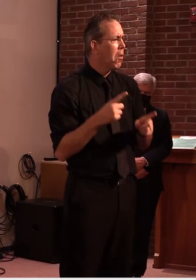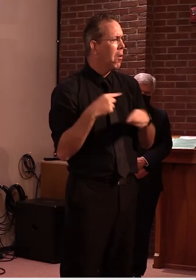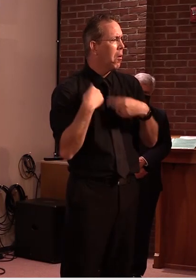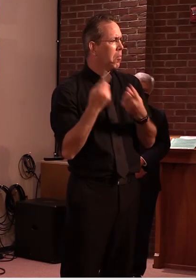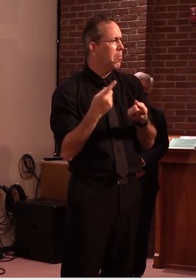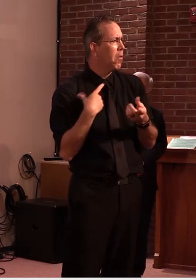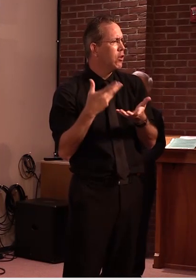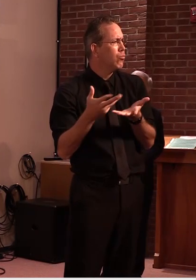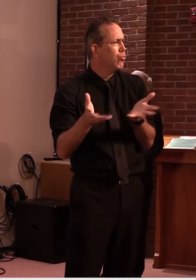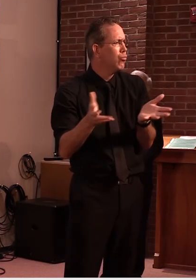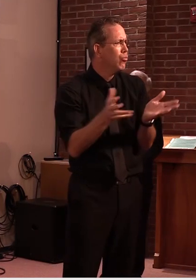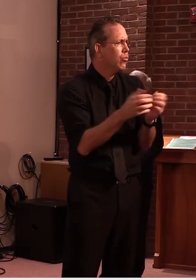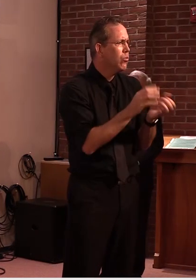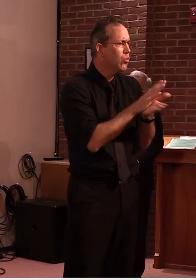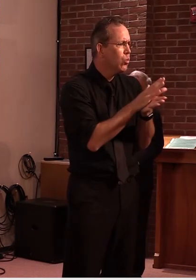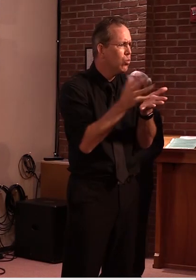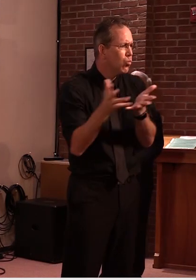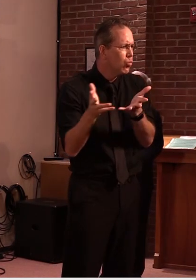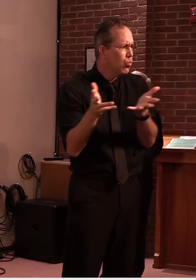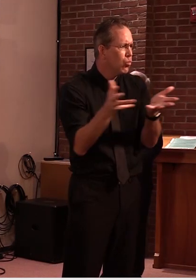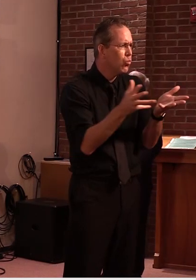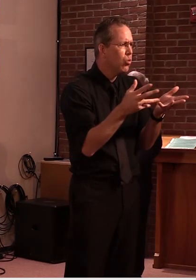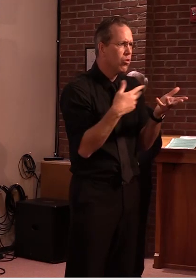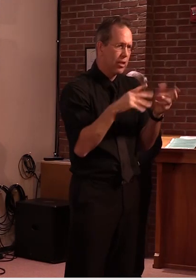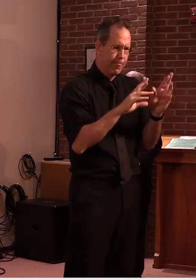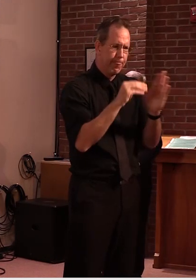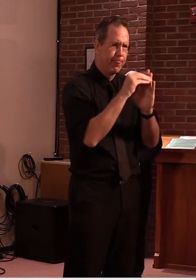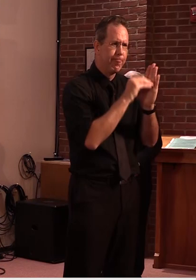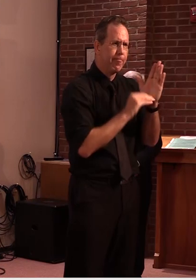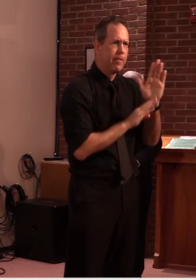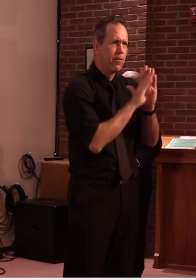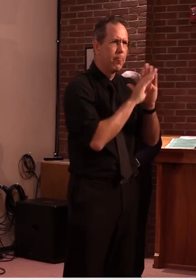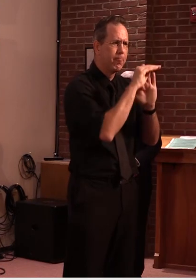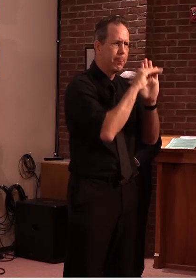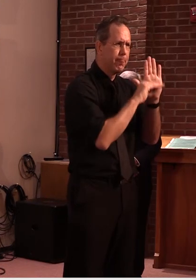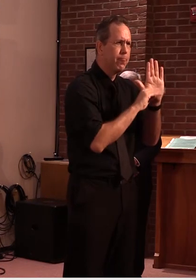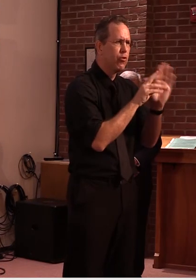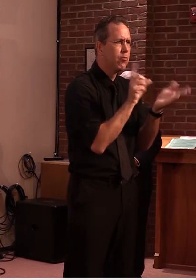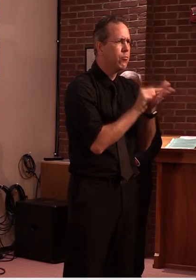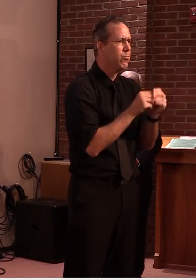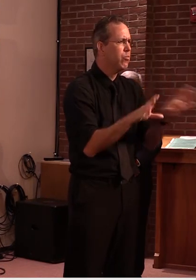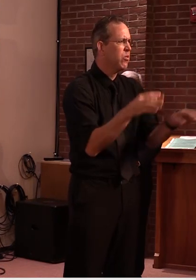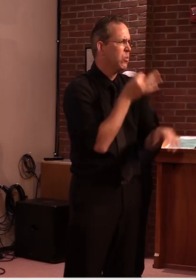okay thank you